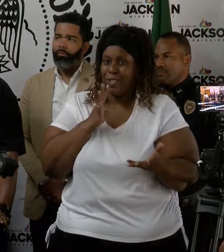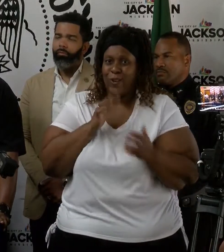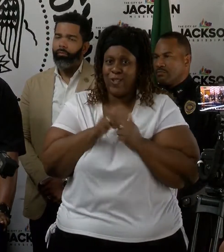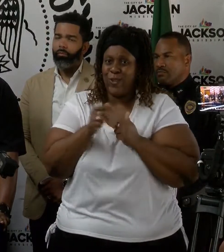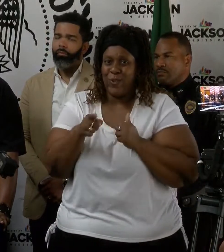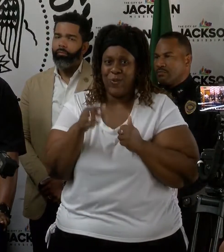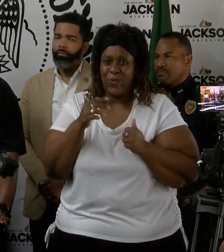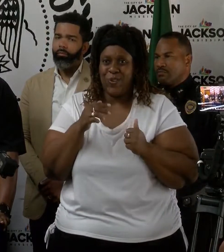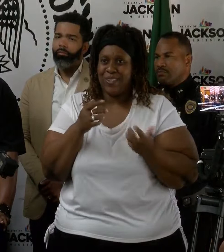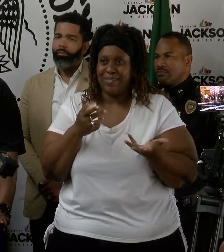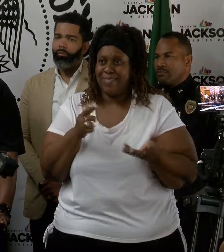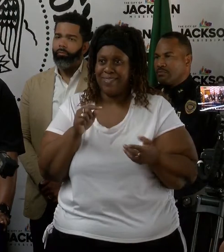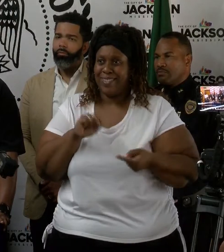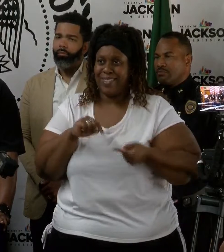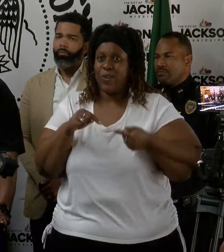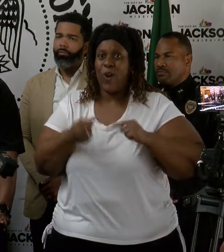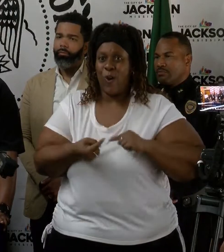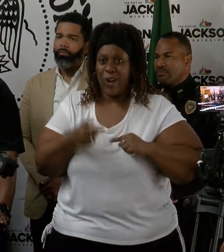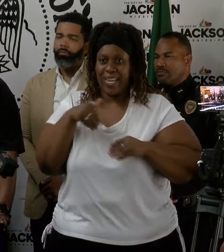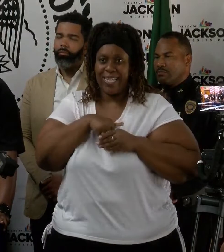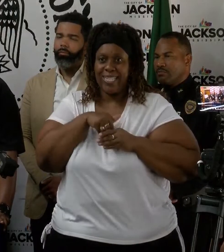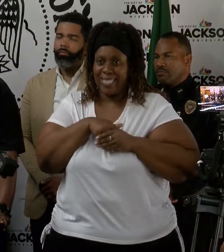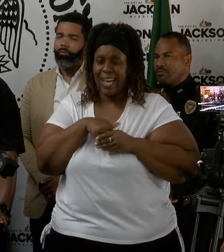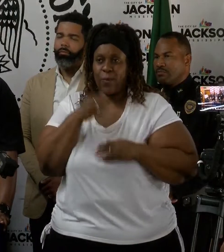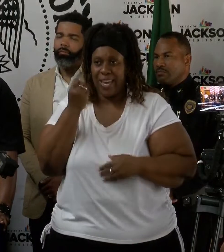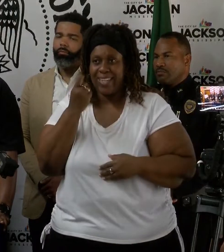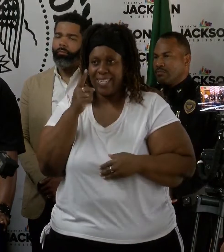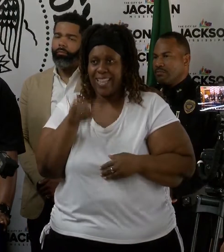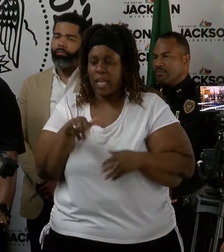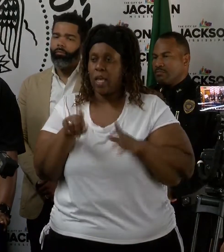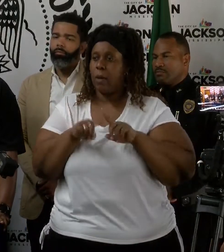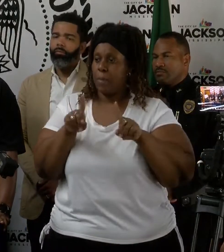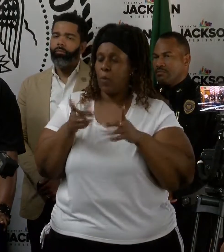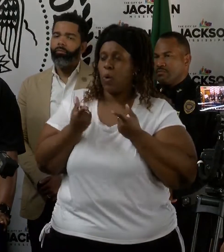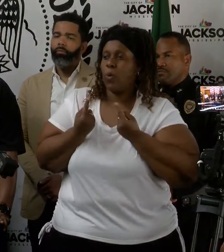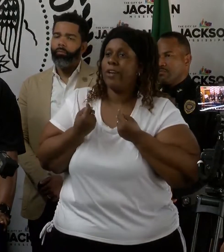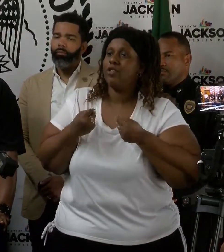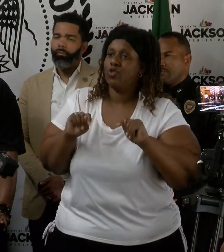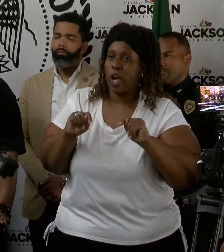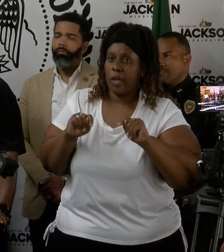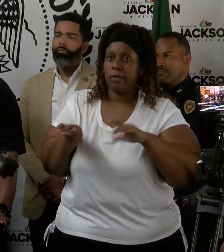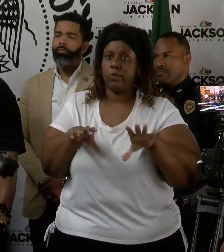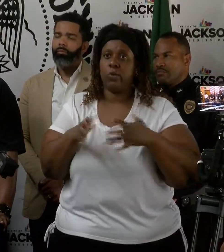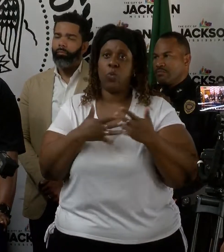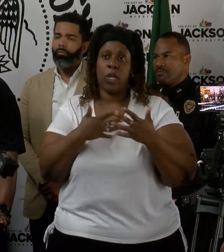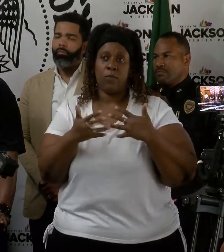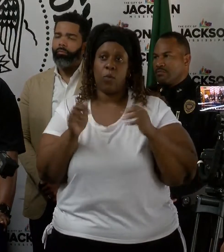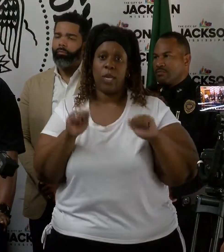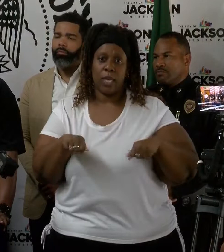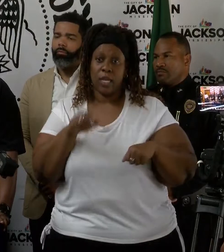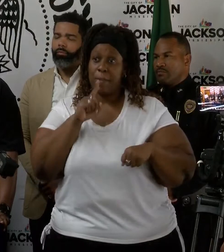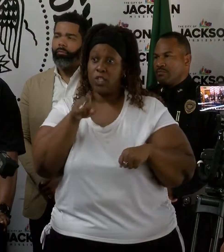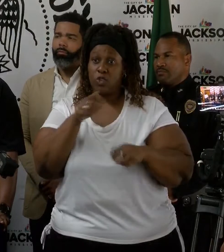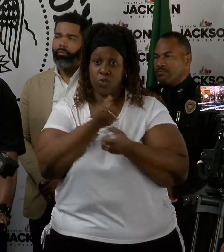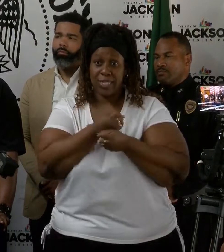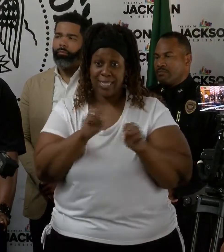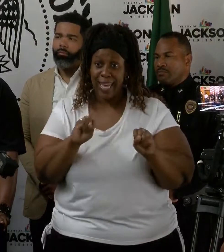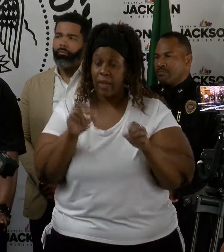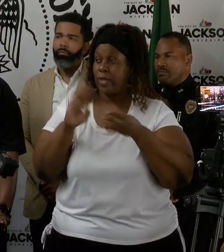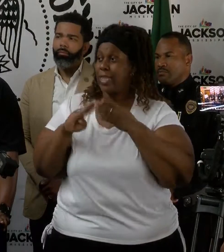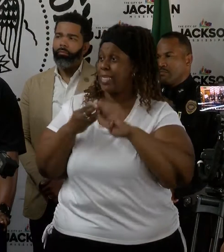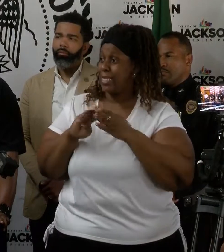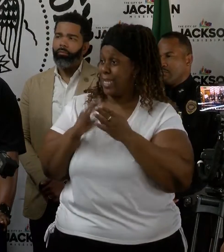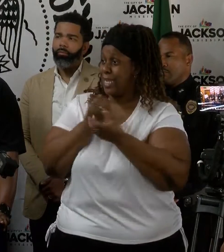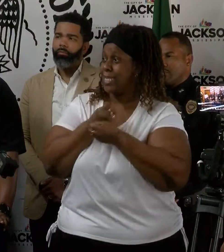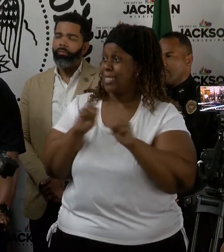you know, to help you get past that. But we're going to do everything we can in the meantime to make sure you're safe, the city is safe,